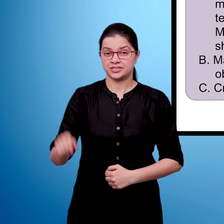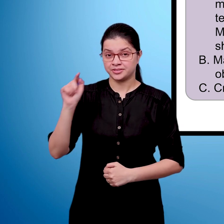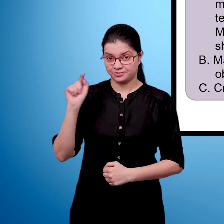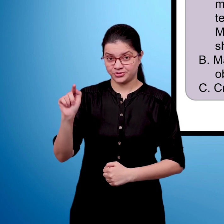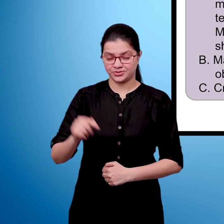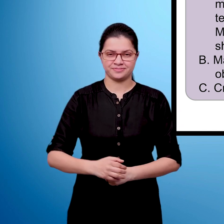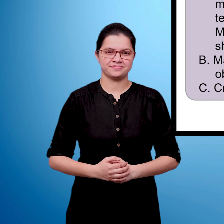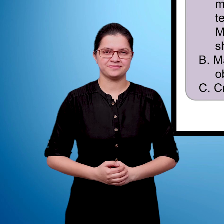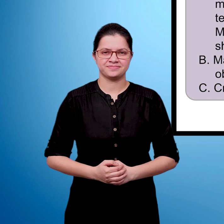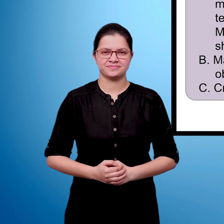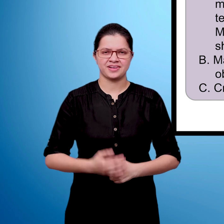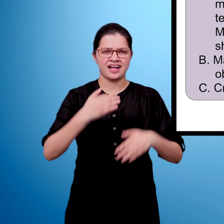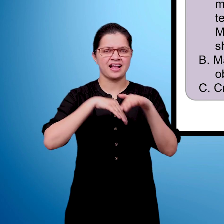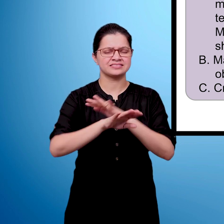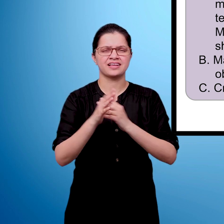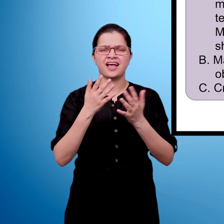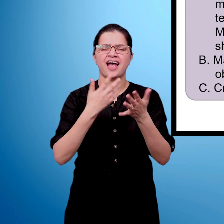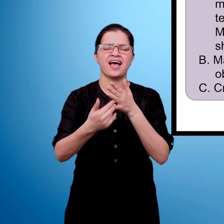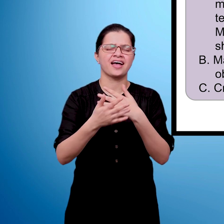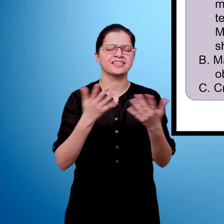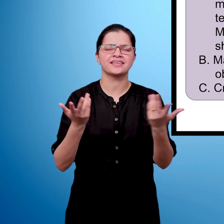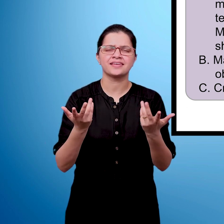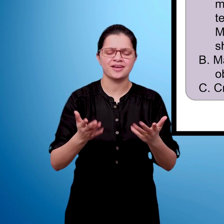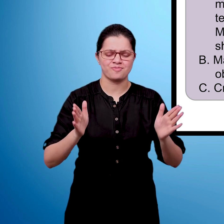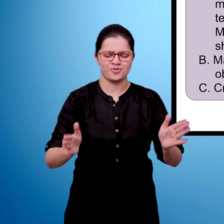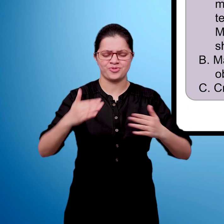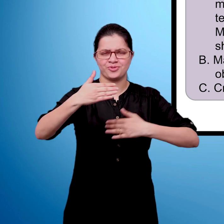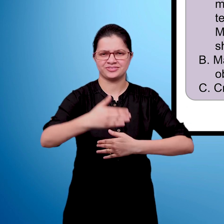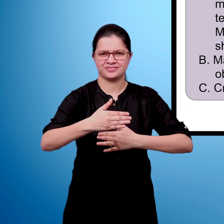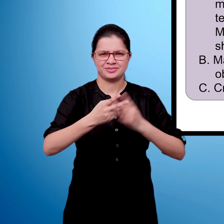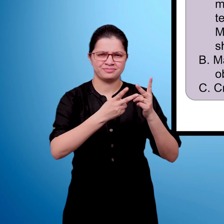A. Collect cardboard boxes like shoe boxes,